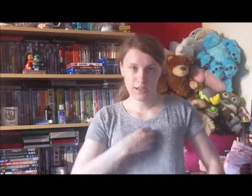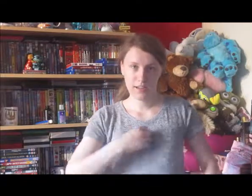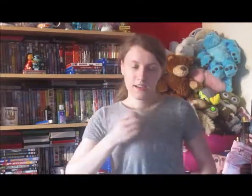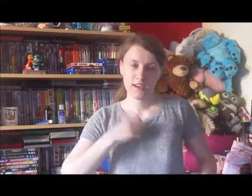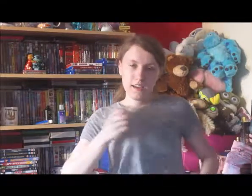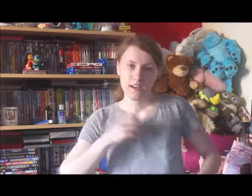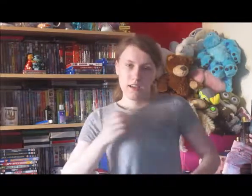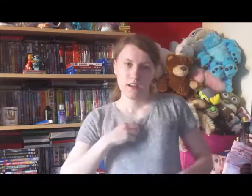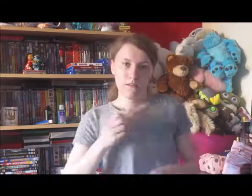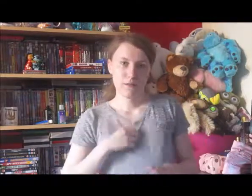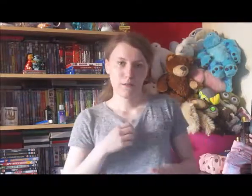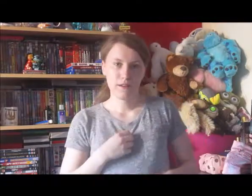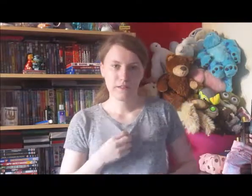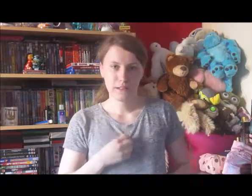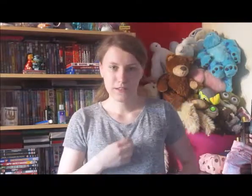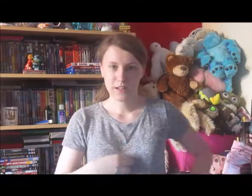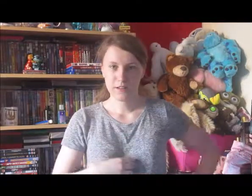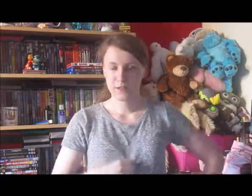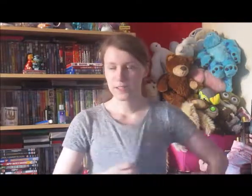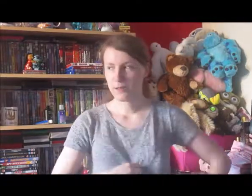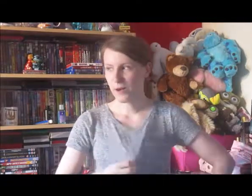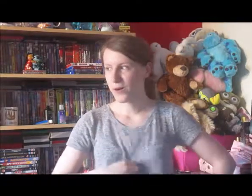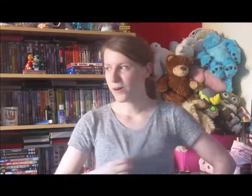for a main channel video, sorry it's really hot.